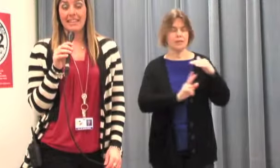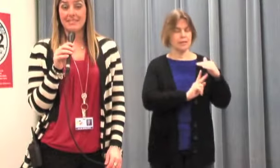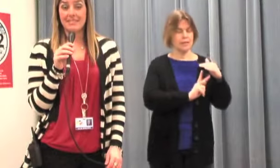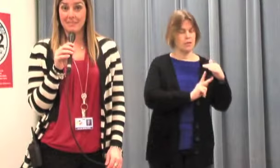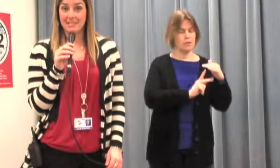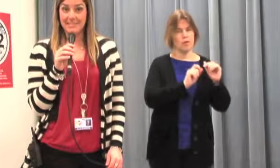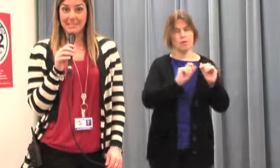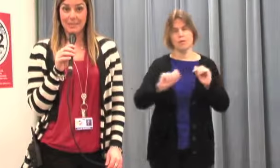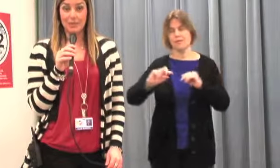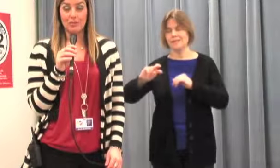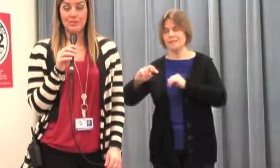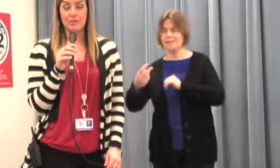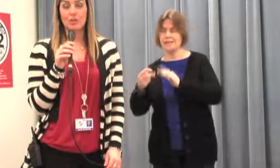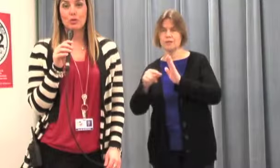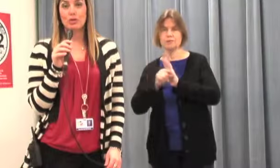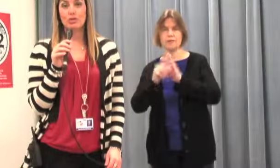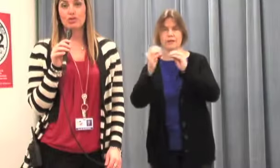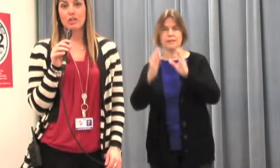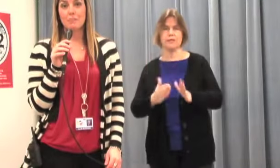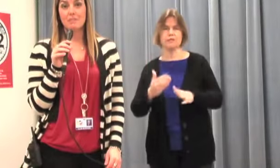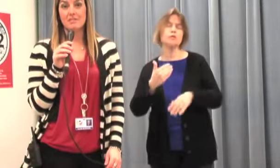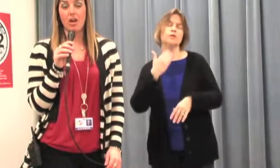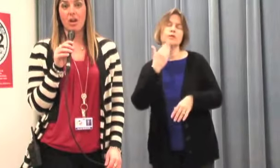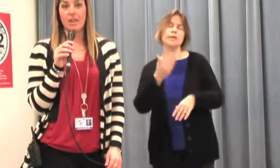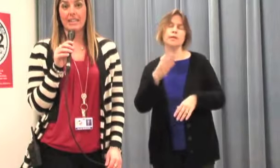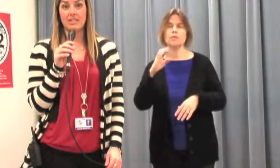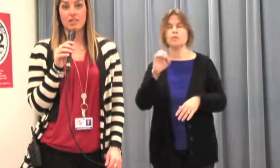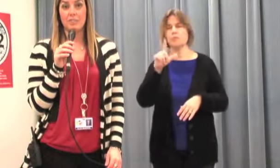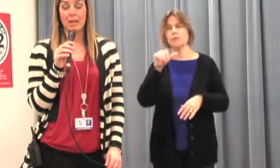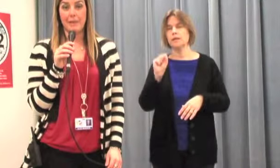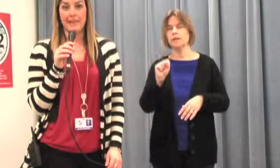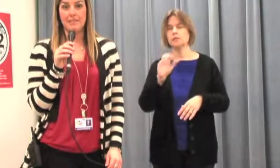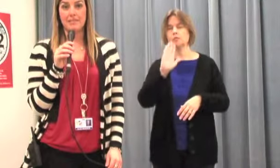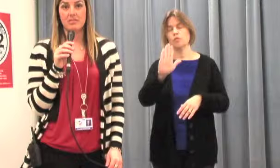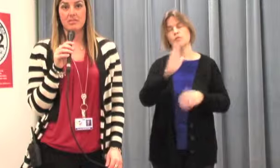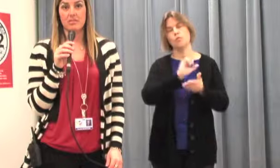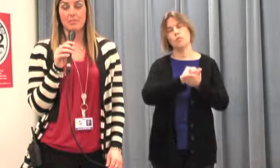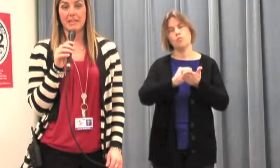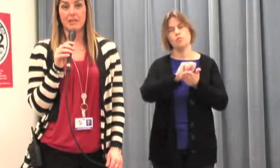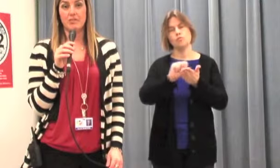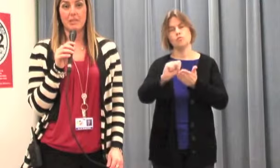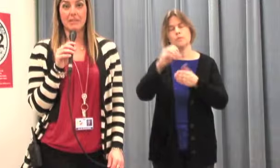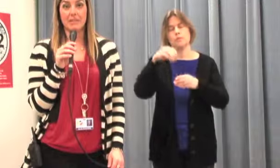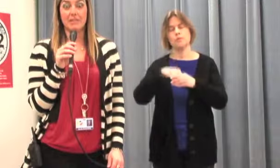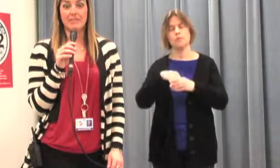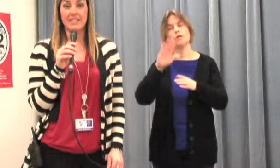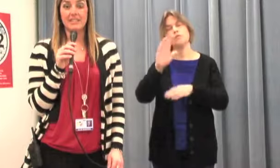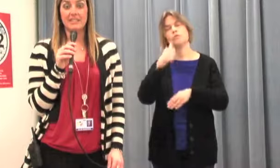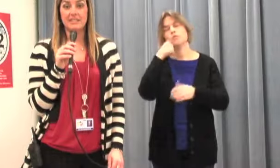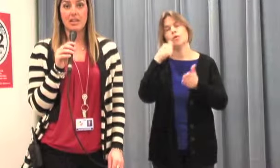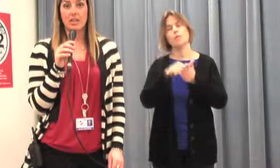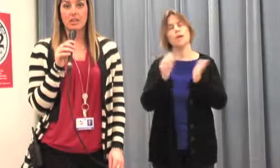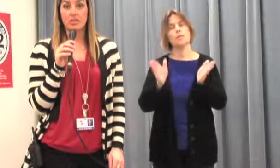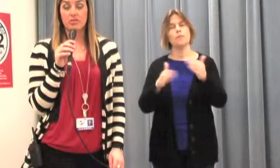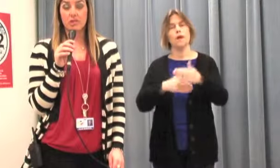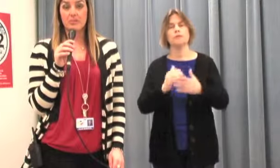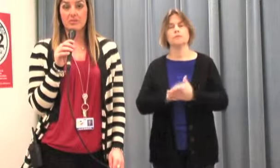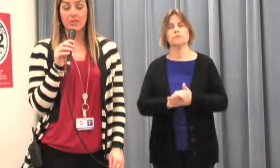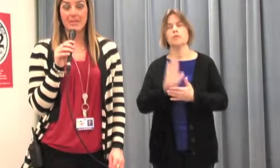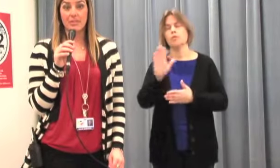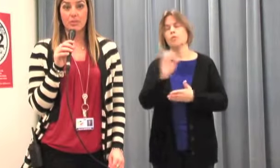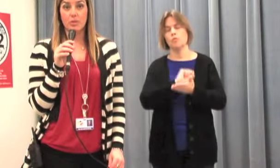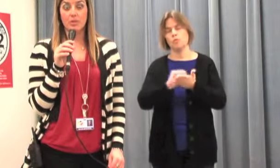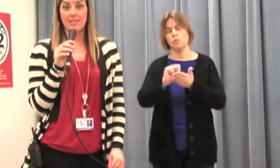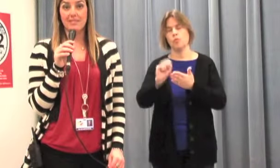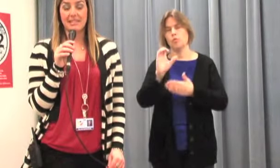thanks to Mrs. Eels, your scripts are in your mailboxes so you can pick those up at your convenience. Your scripts